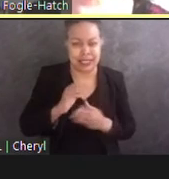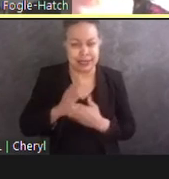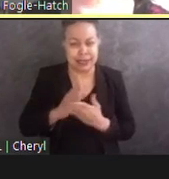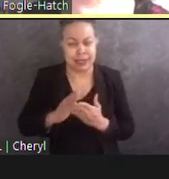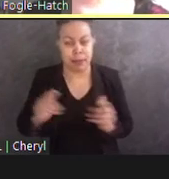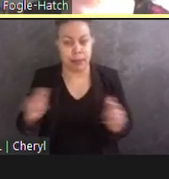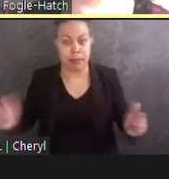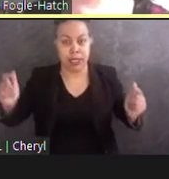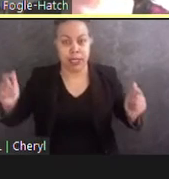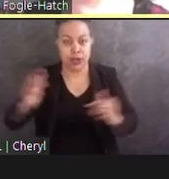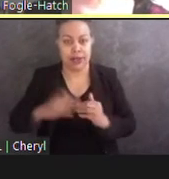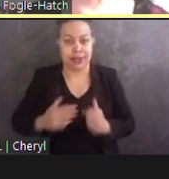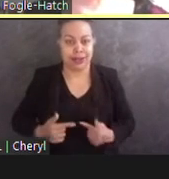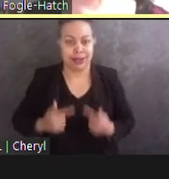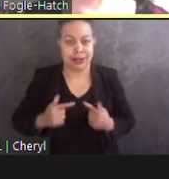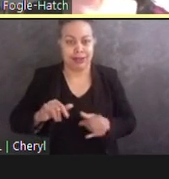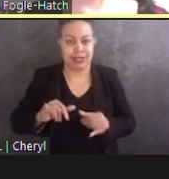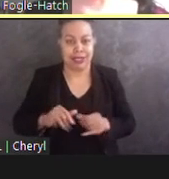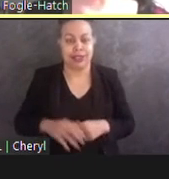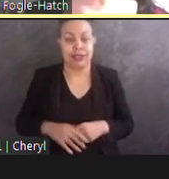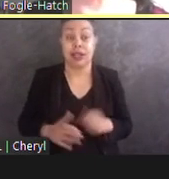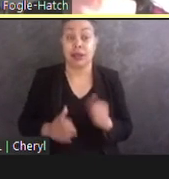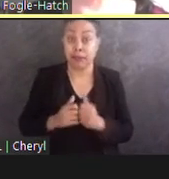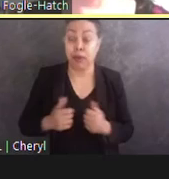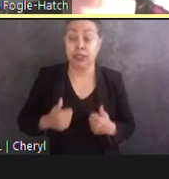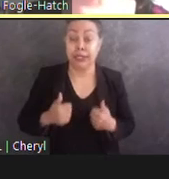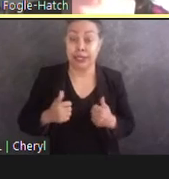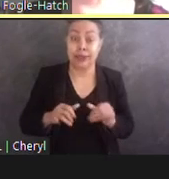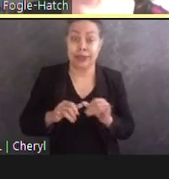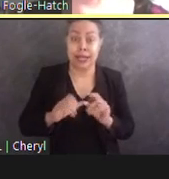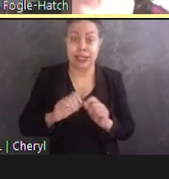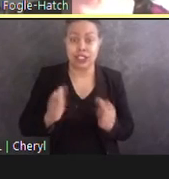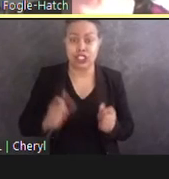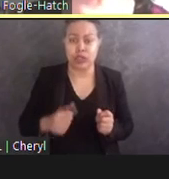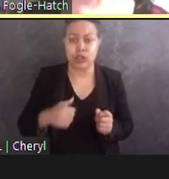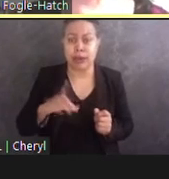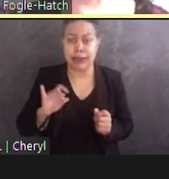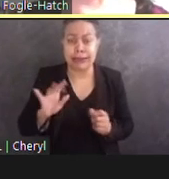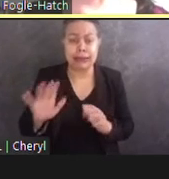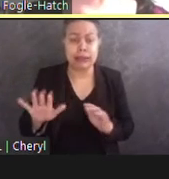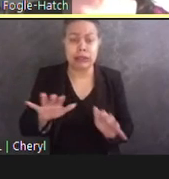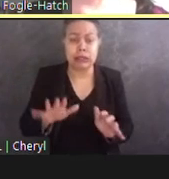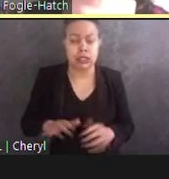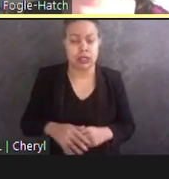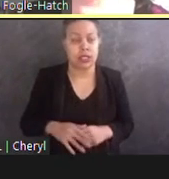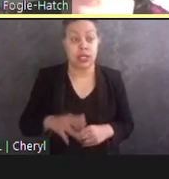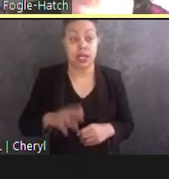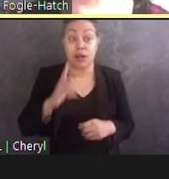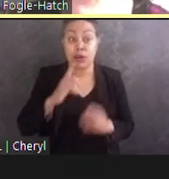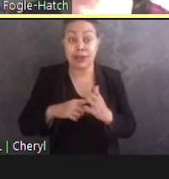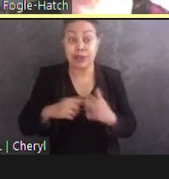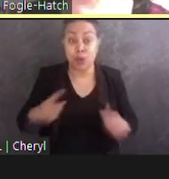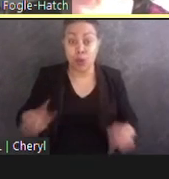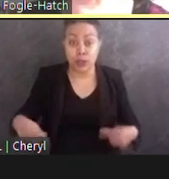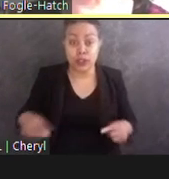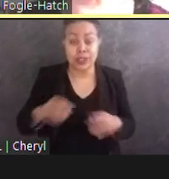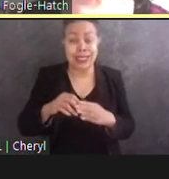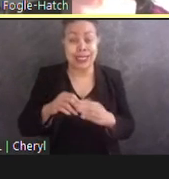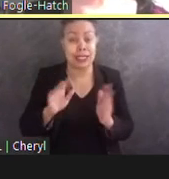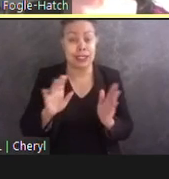explored most of the life-sized statues, the wheelchair statue in the prologue room, and the sculptural groups in room two,